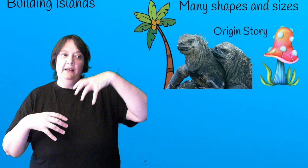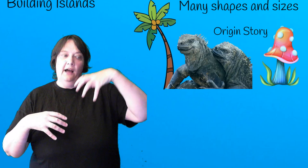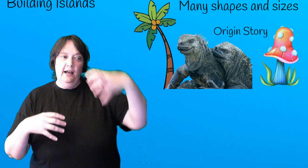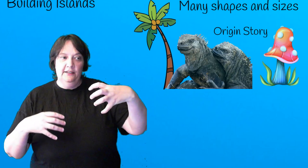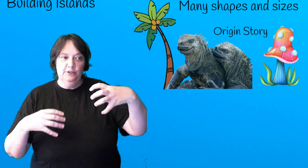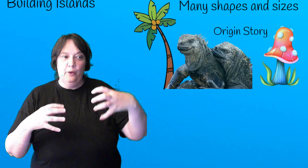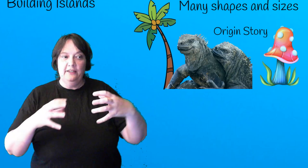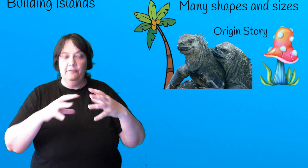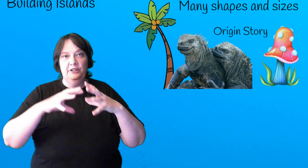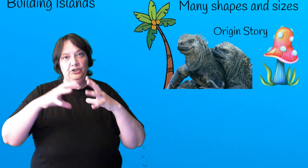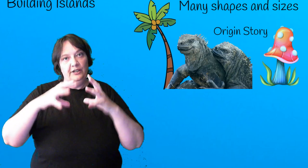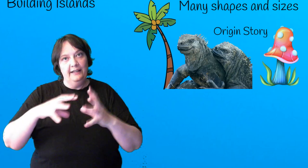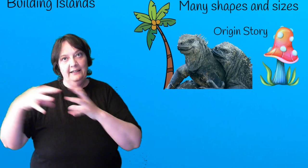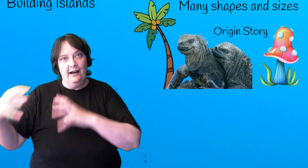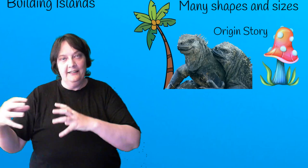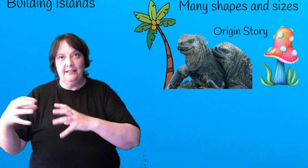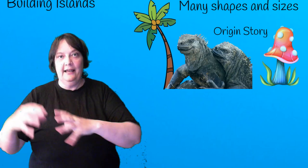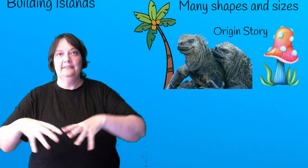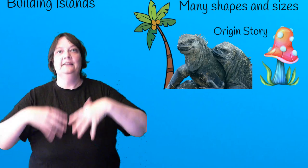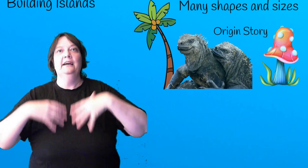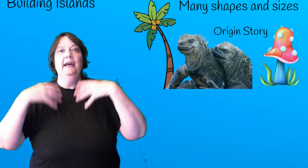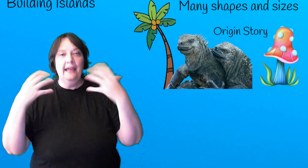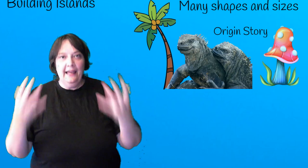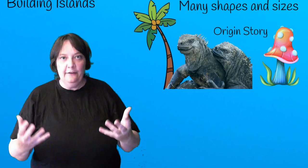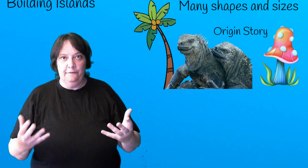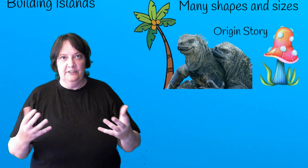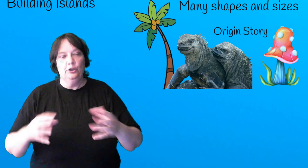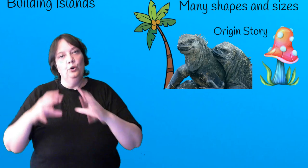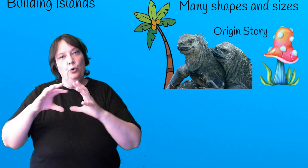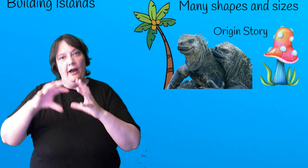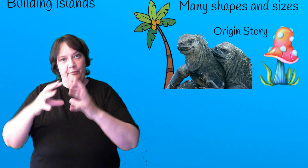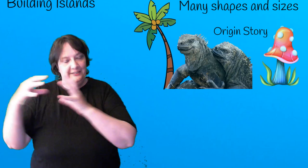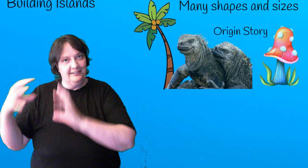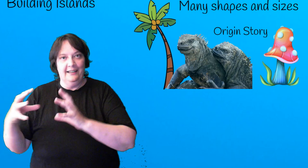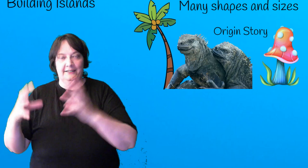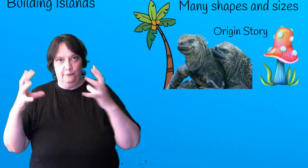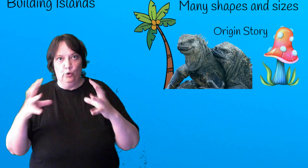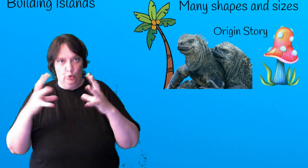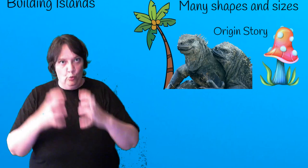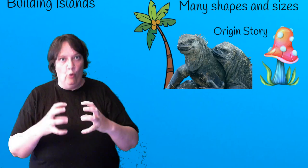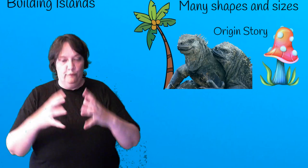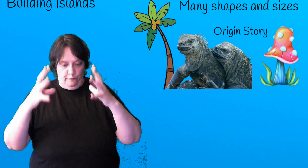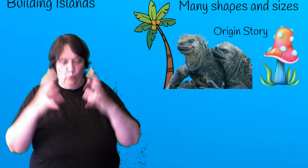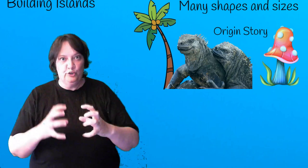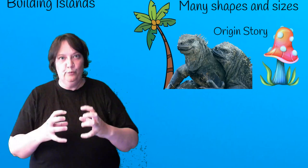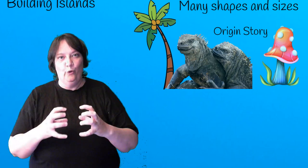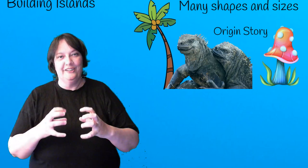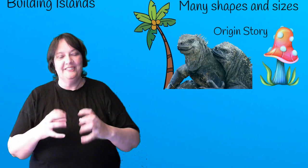islands where there have been genetically isolated elephants who have been selected for dwarf, for smallness.